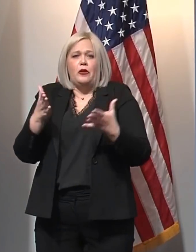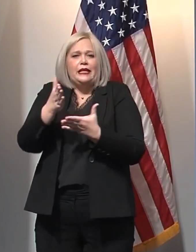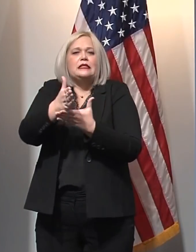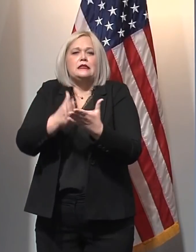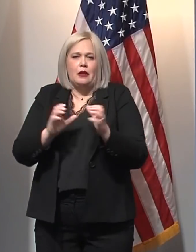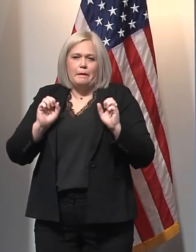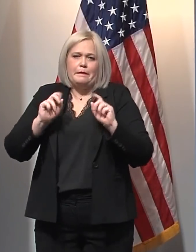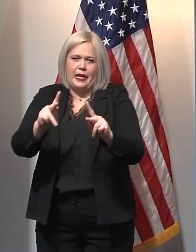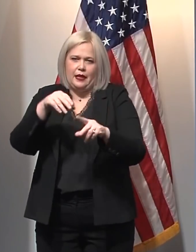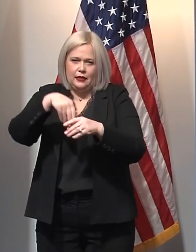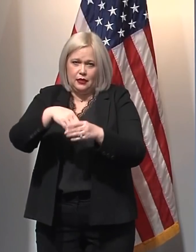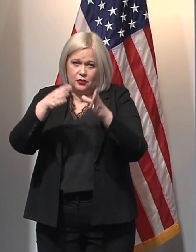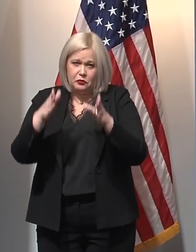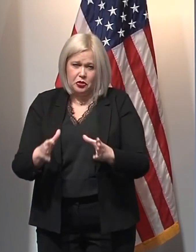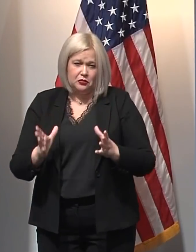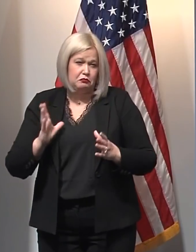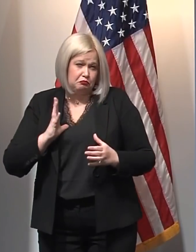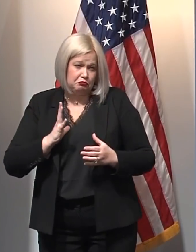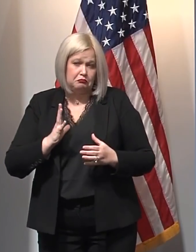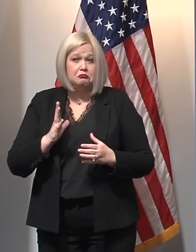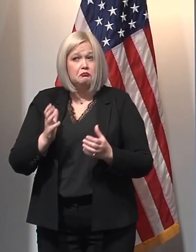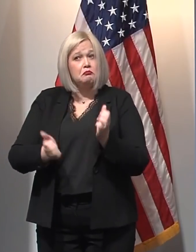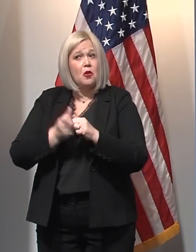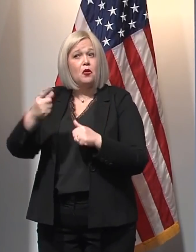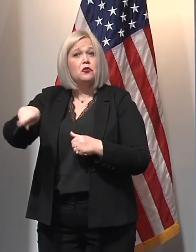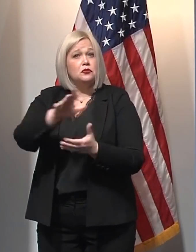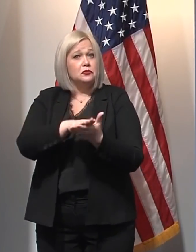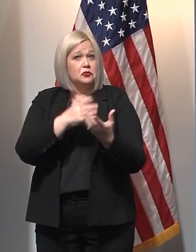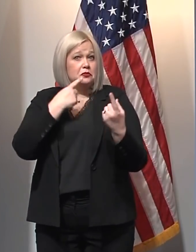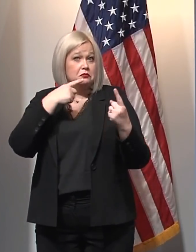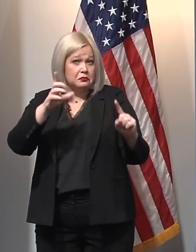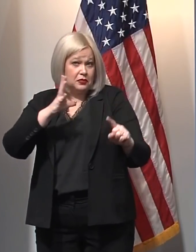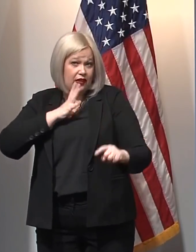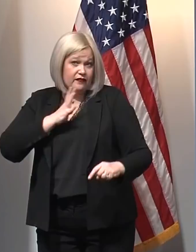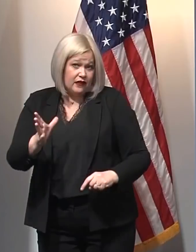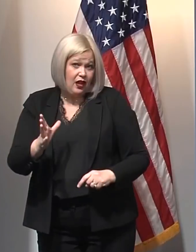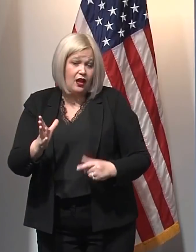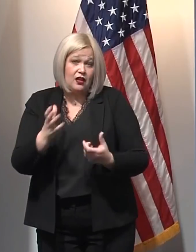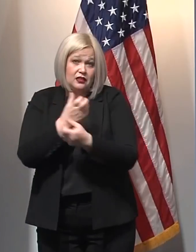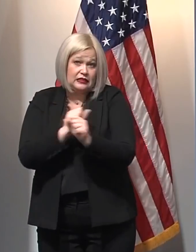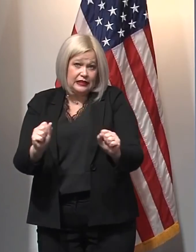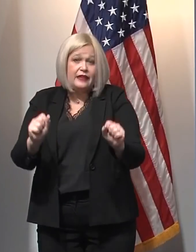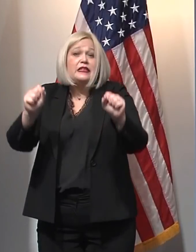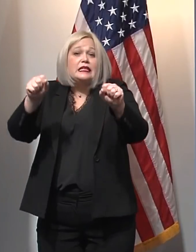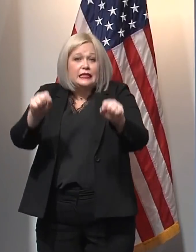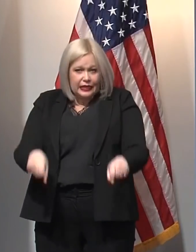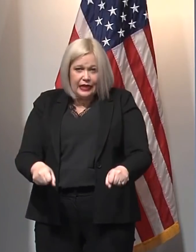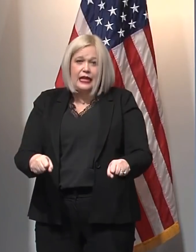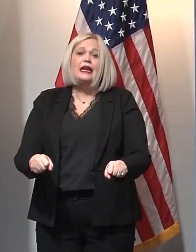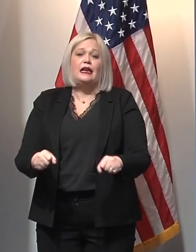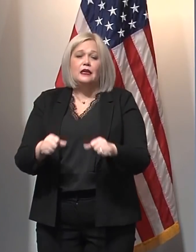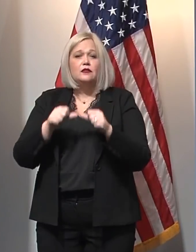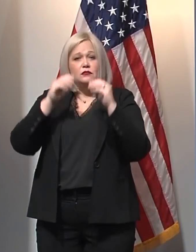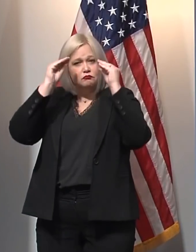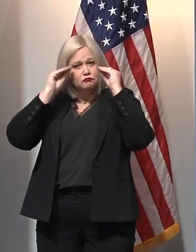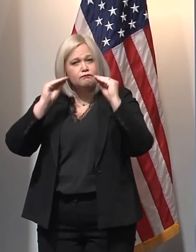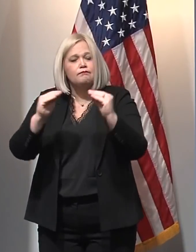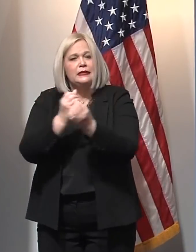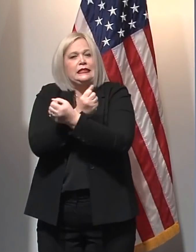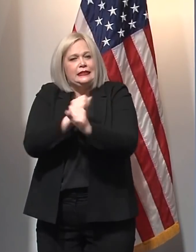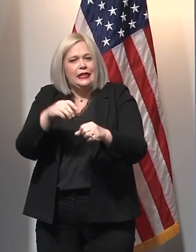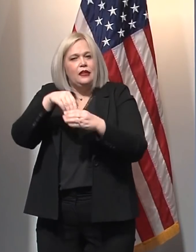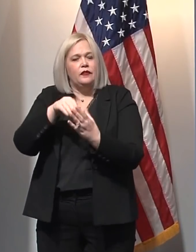for this school year and they have been largely successful. This can be done safely with the safety